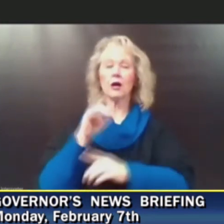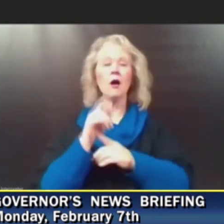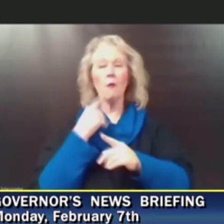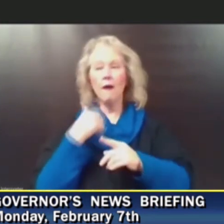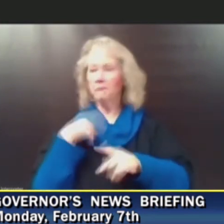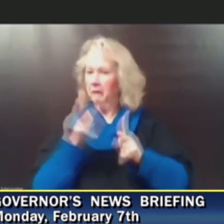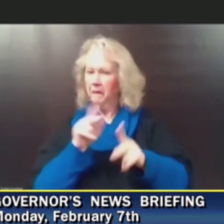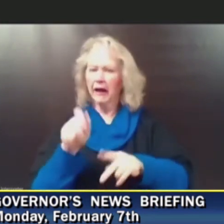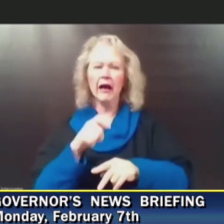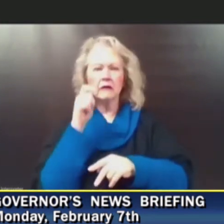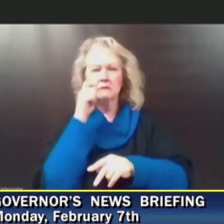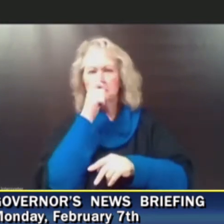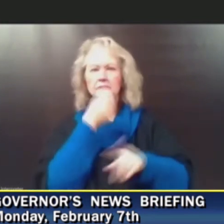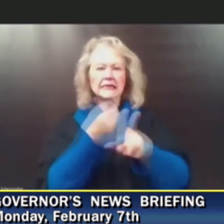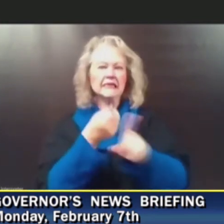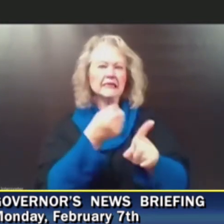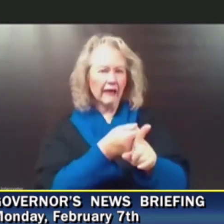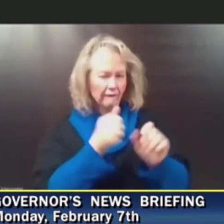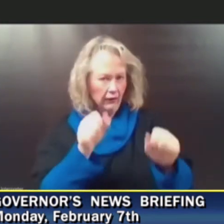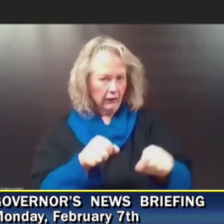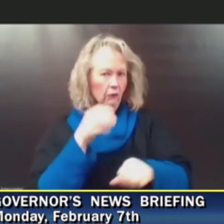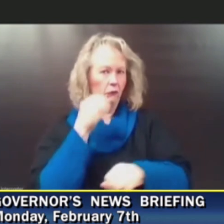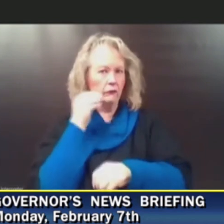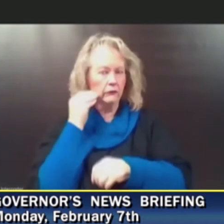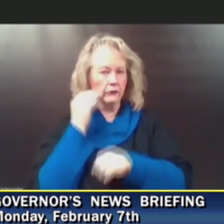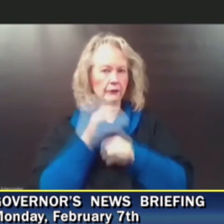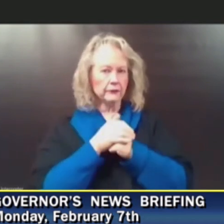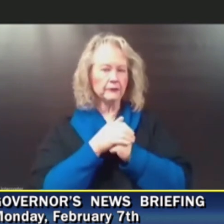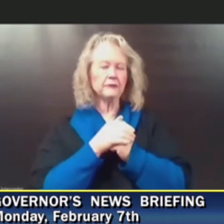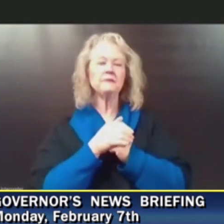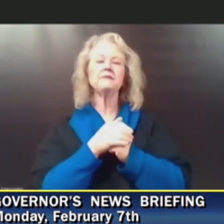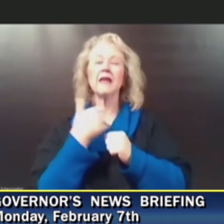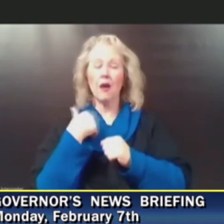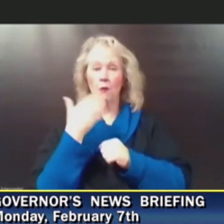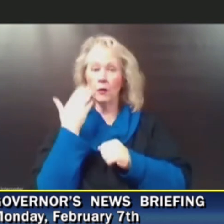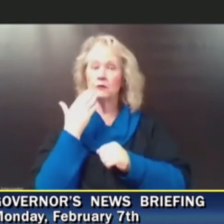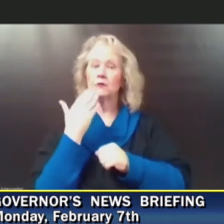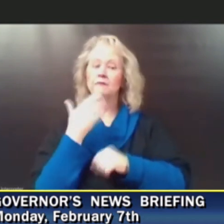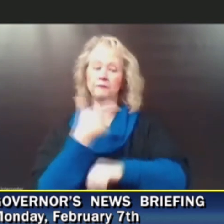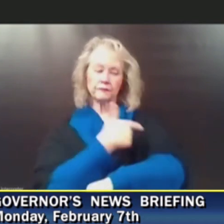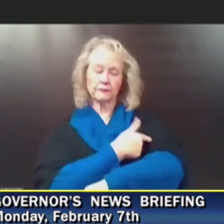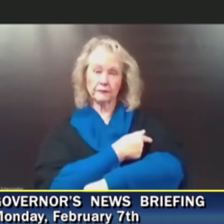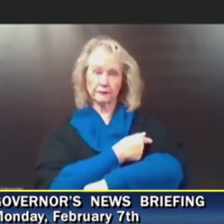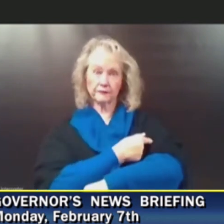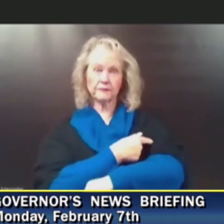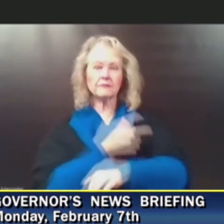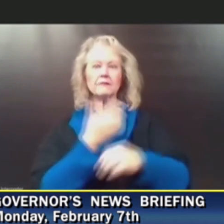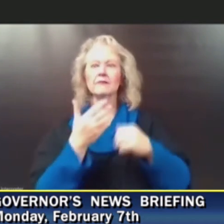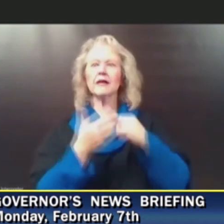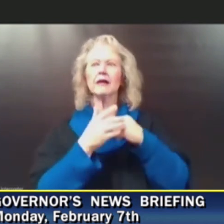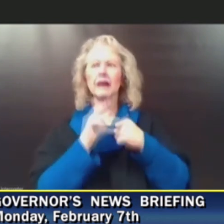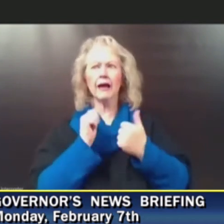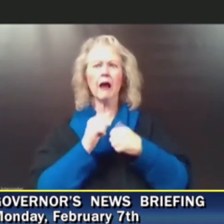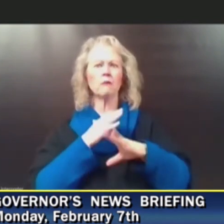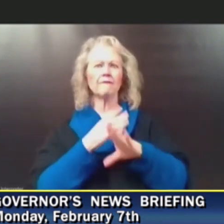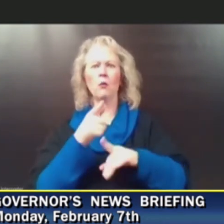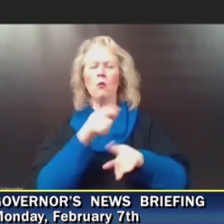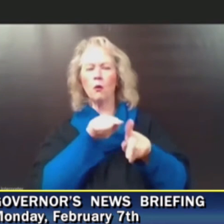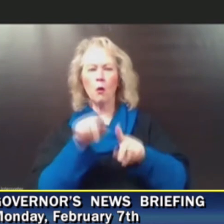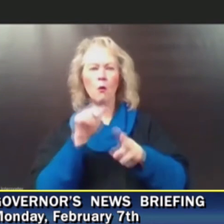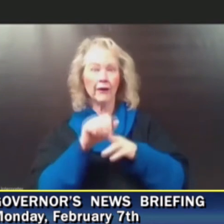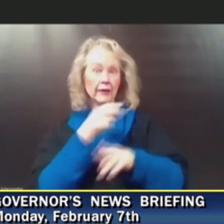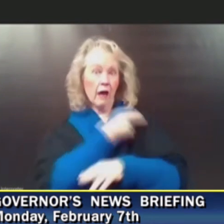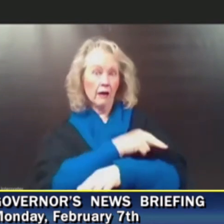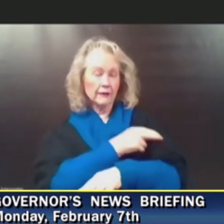at home. We also know that vaccines are really good at keeping you out of the hospital and prevent you from